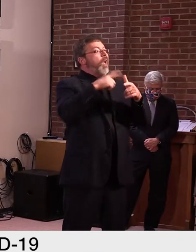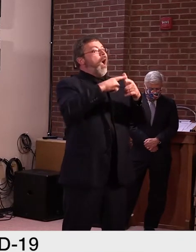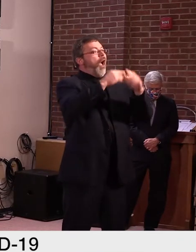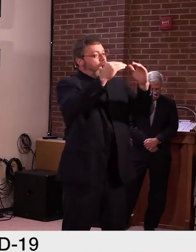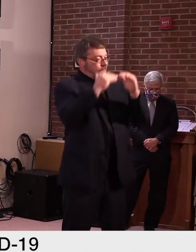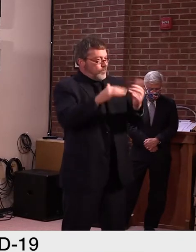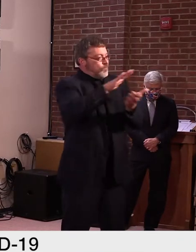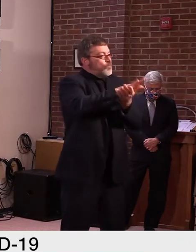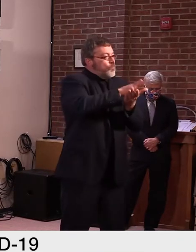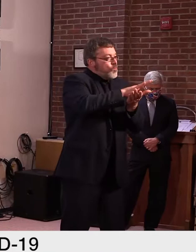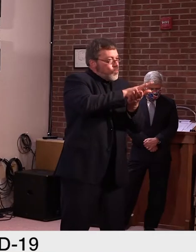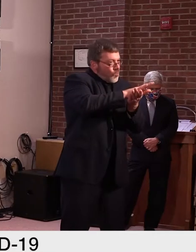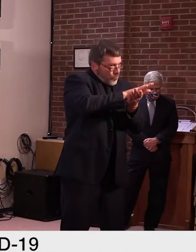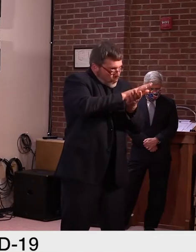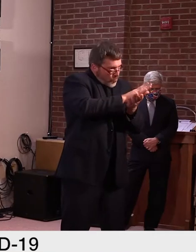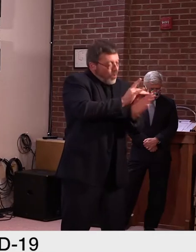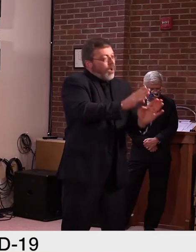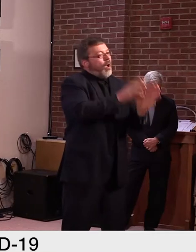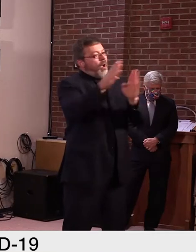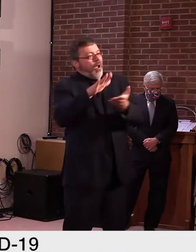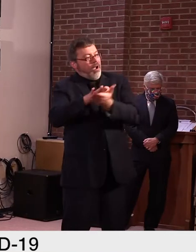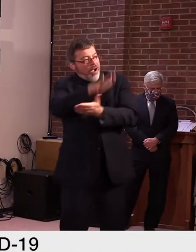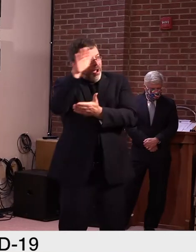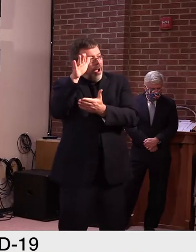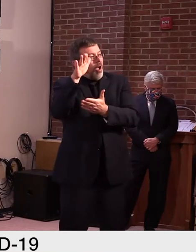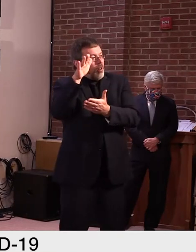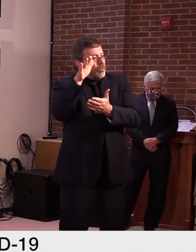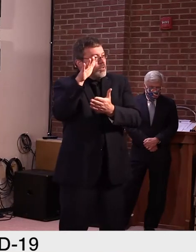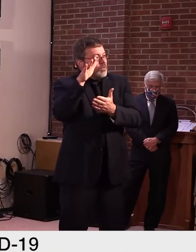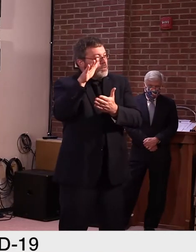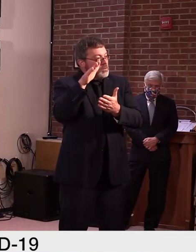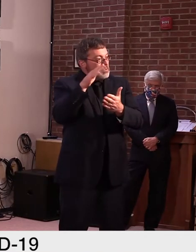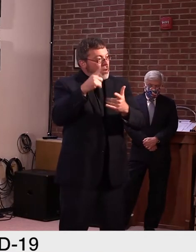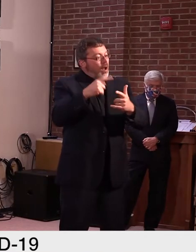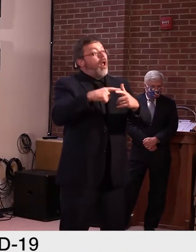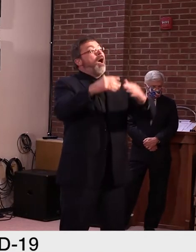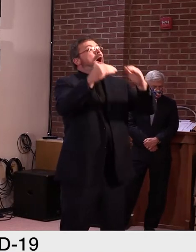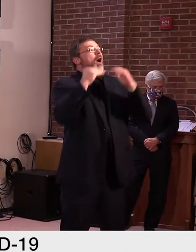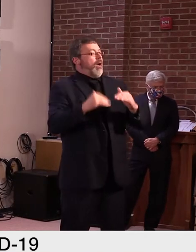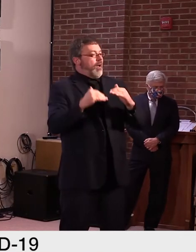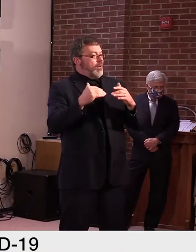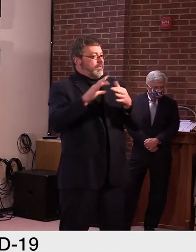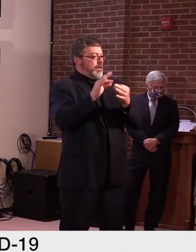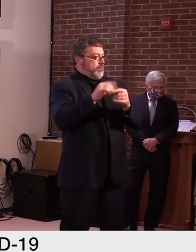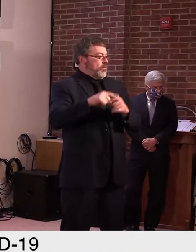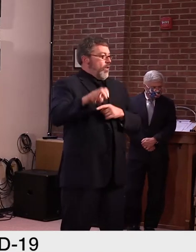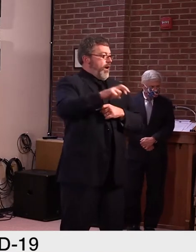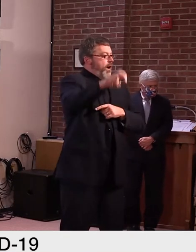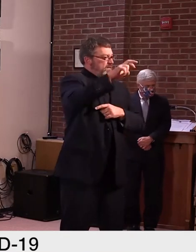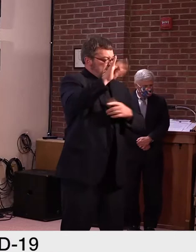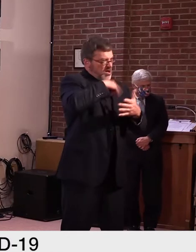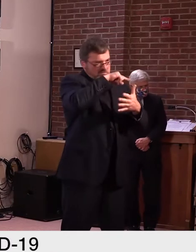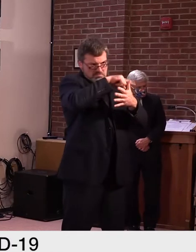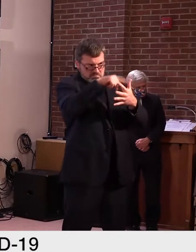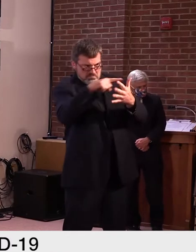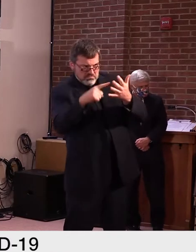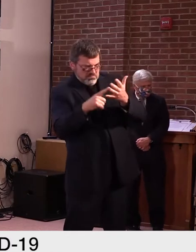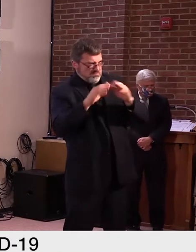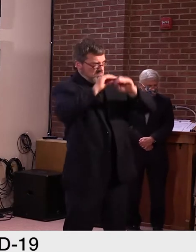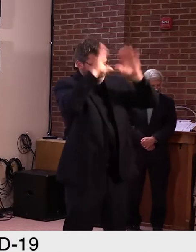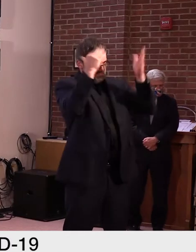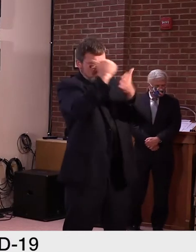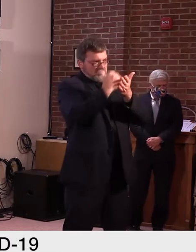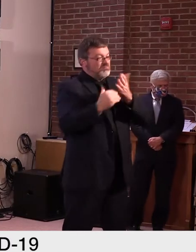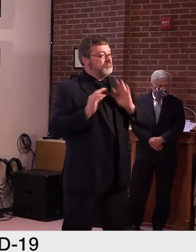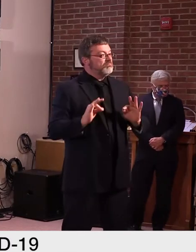and then closing with a regional data and travel map update. So turning first to the national data, you can